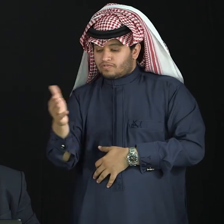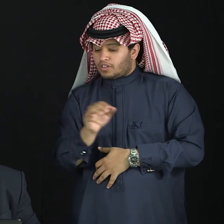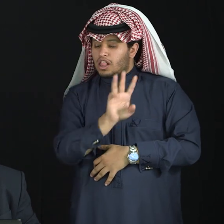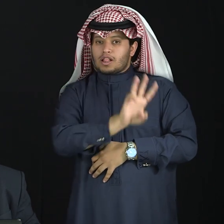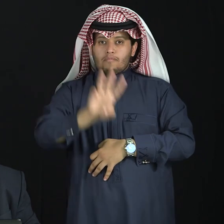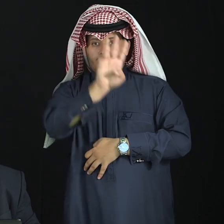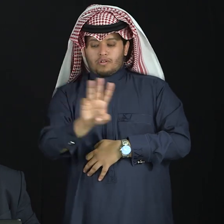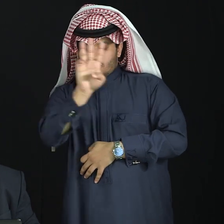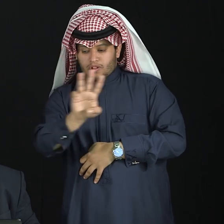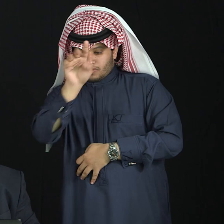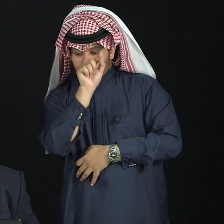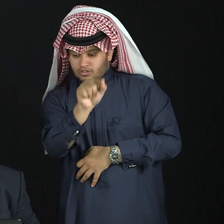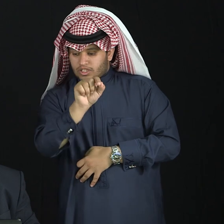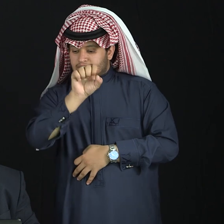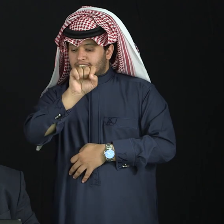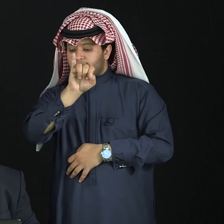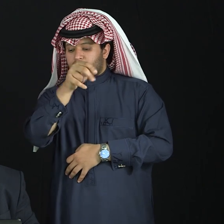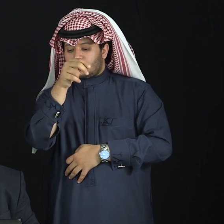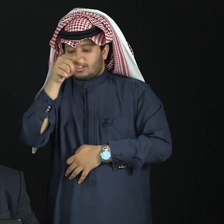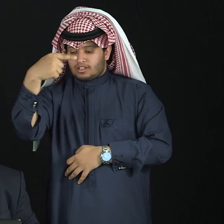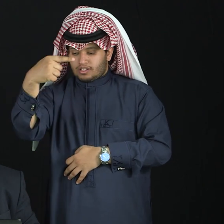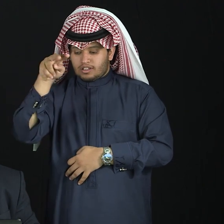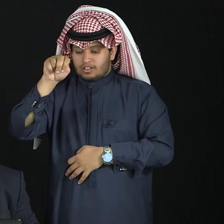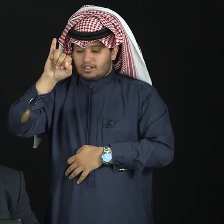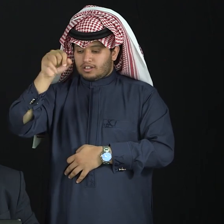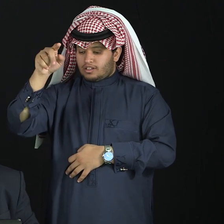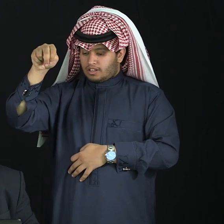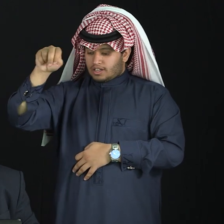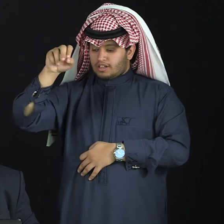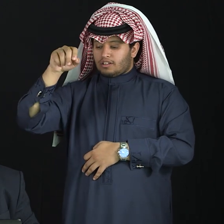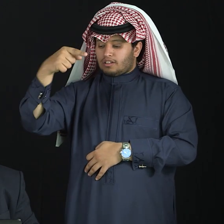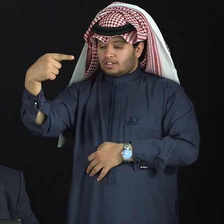.org.